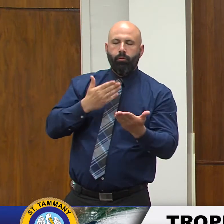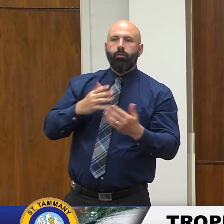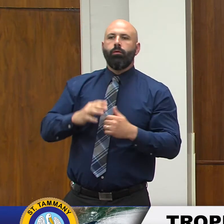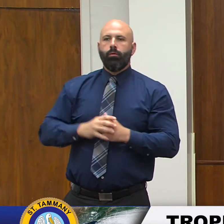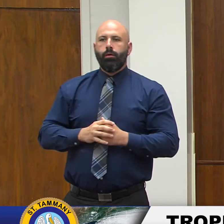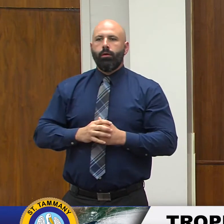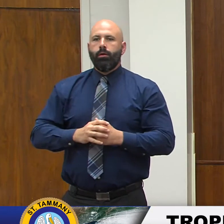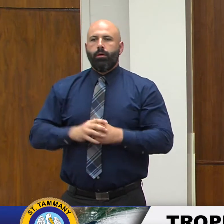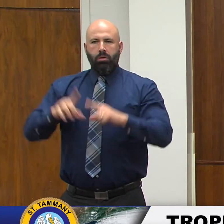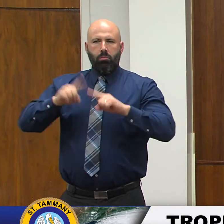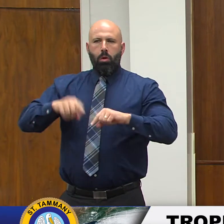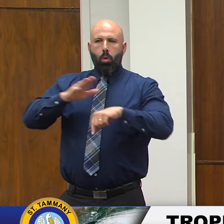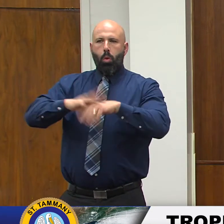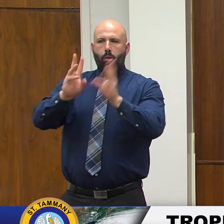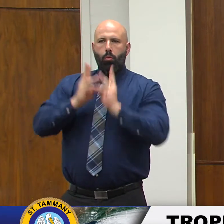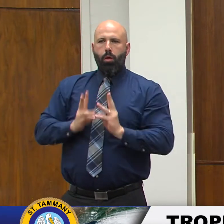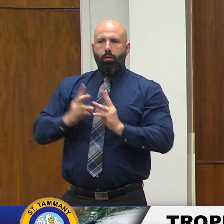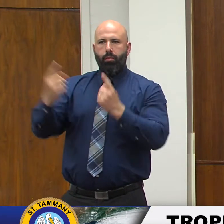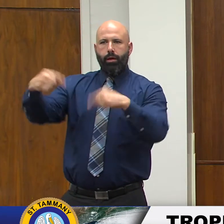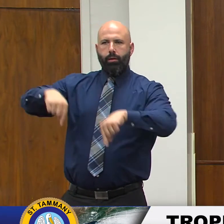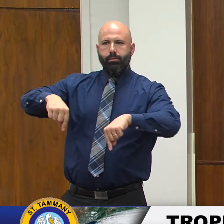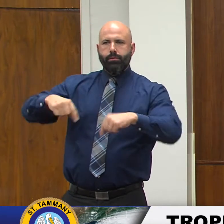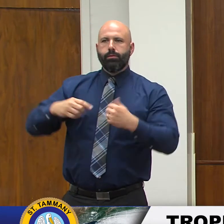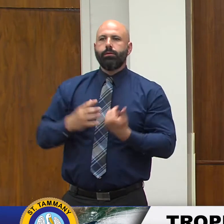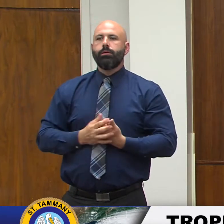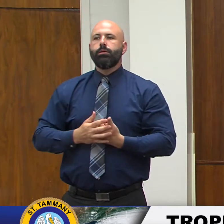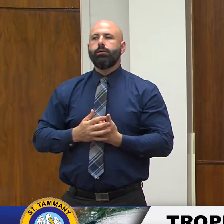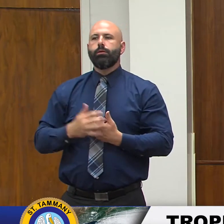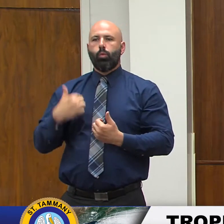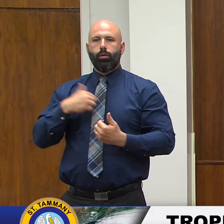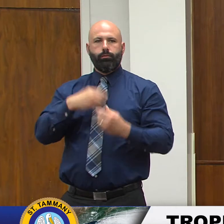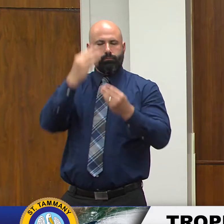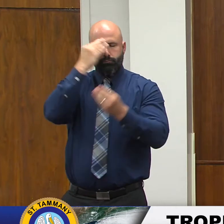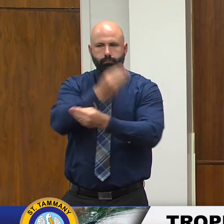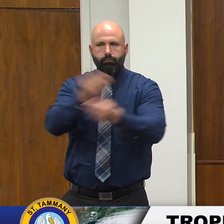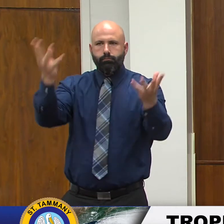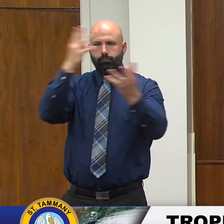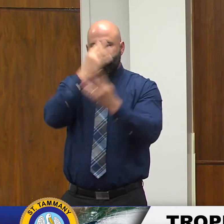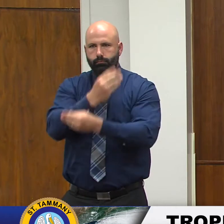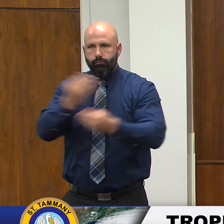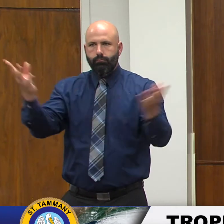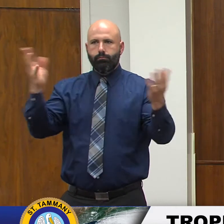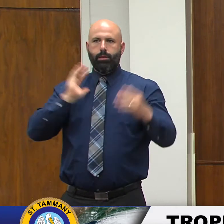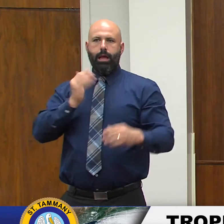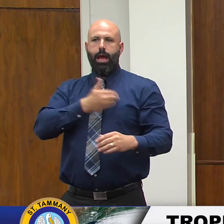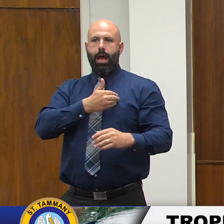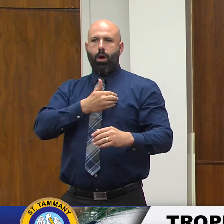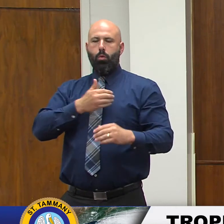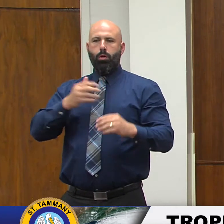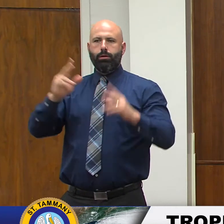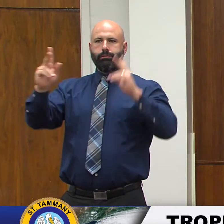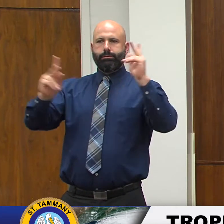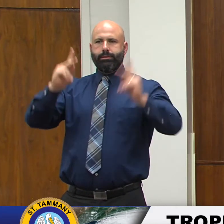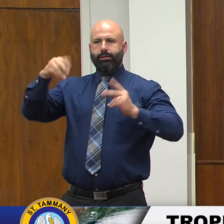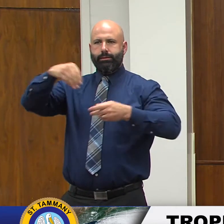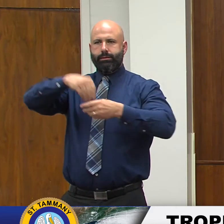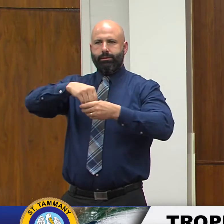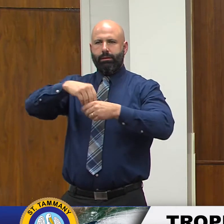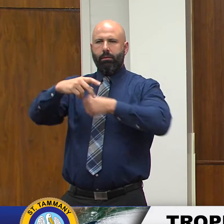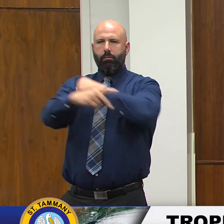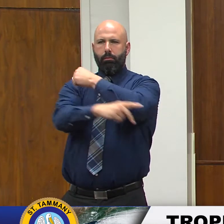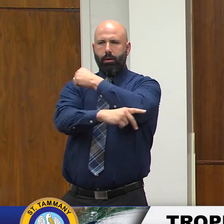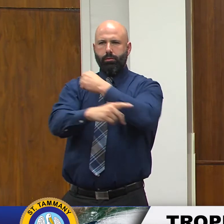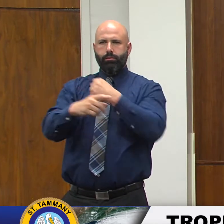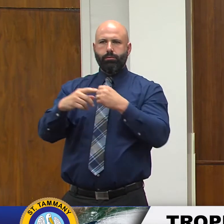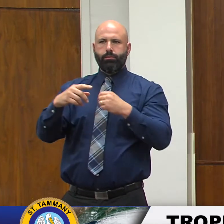so we've been in constant contact with our citizens through meetings such as